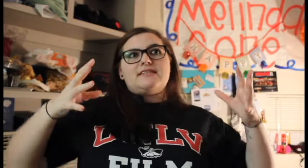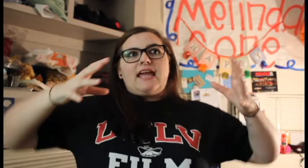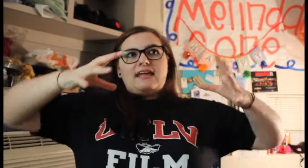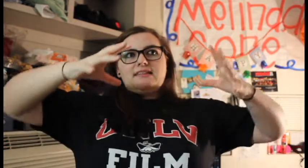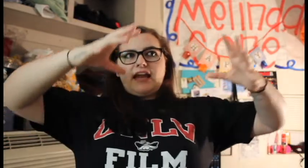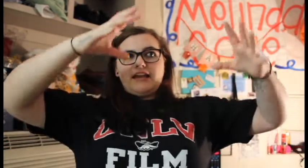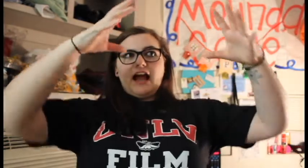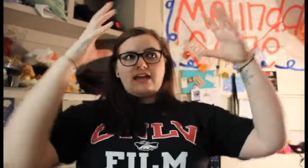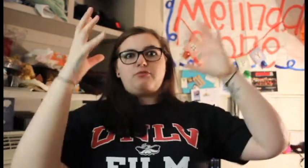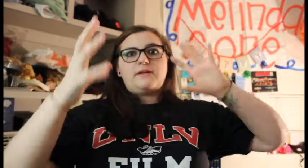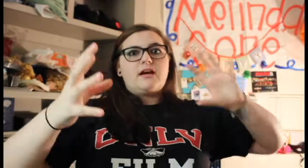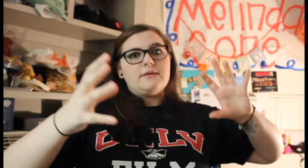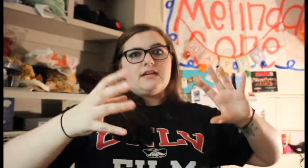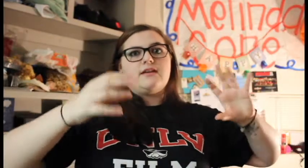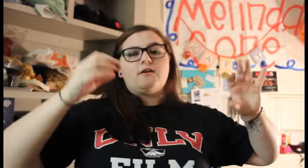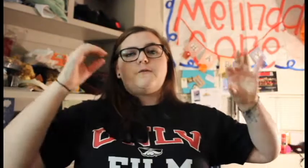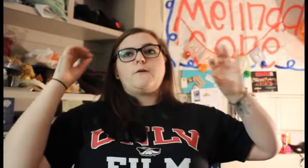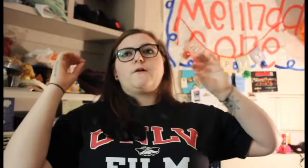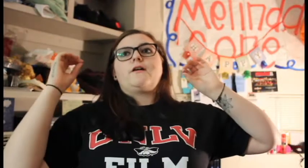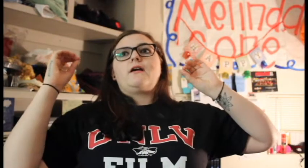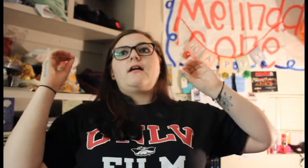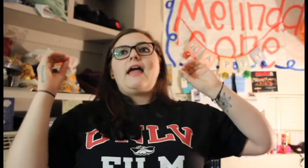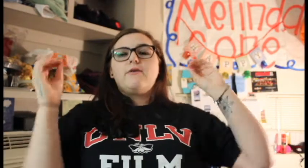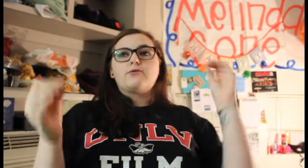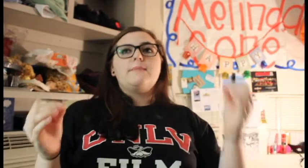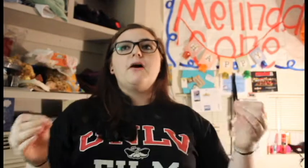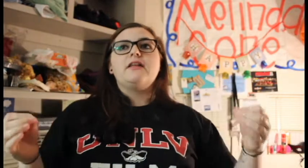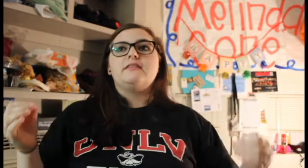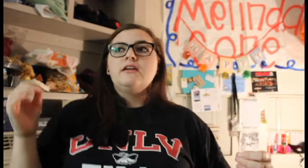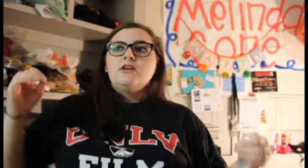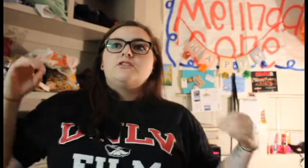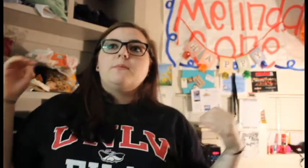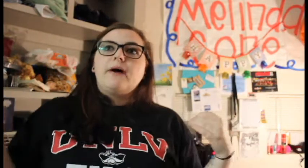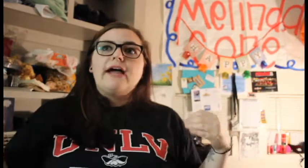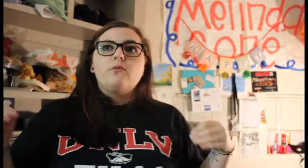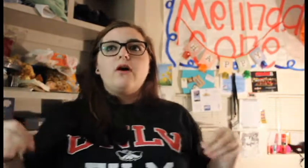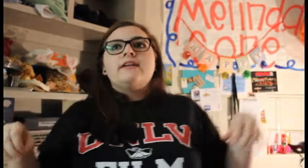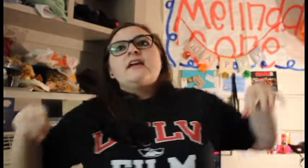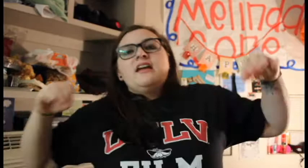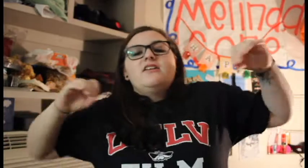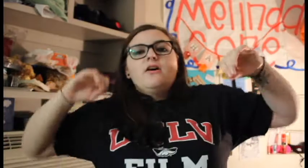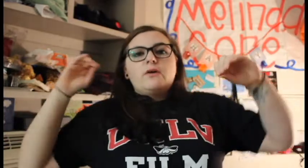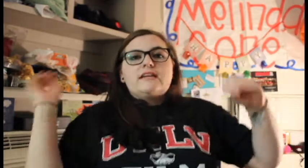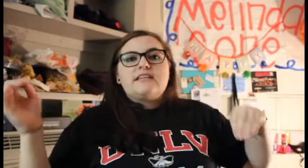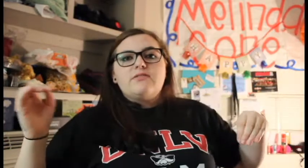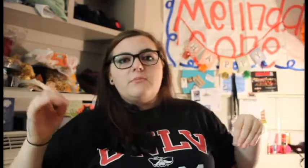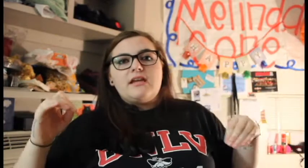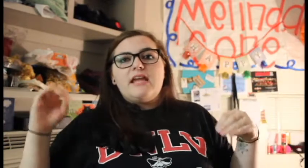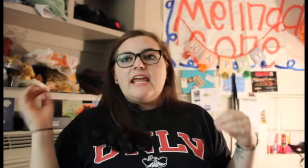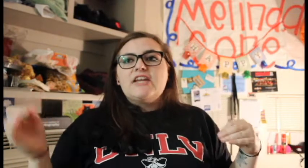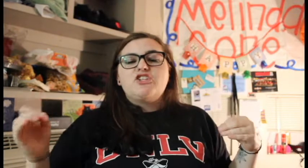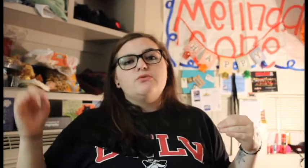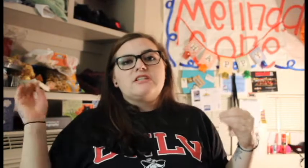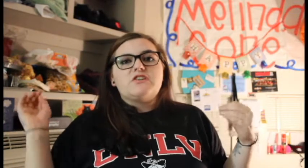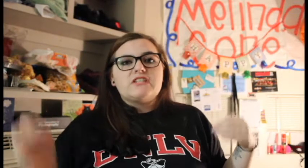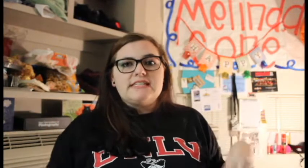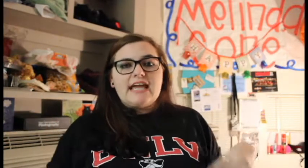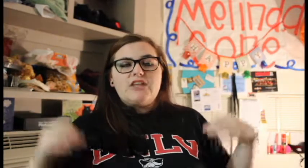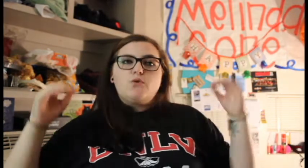saying that I have been coming here for every month to buy one. No one has given me an issue until today. You